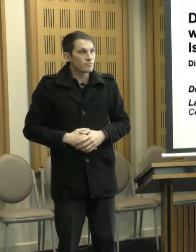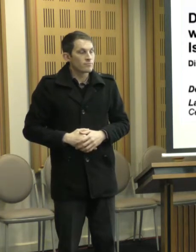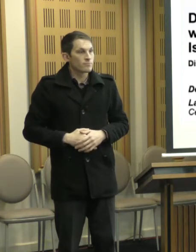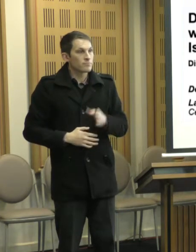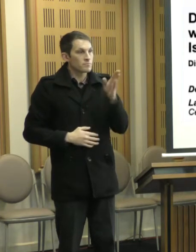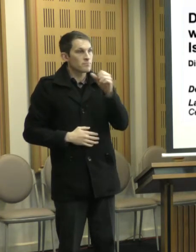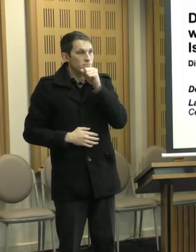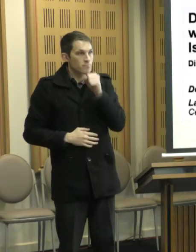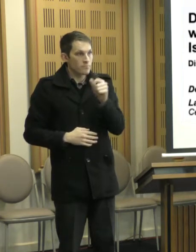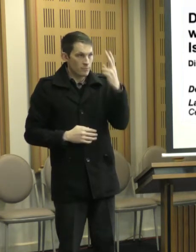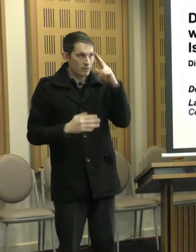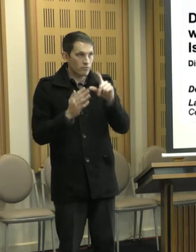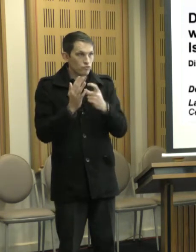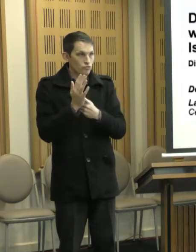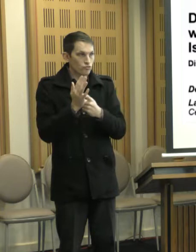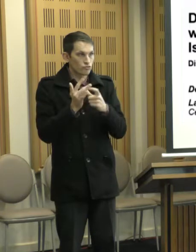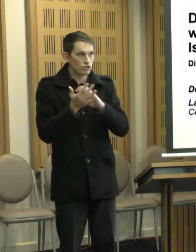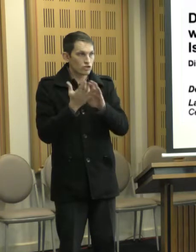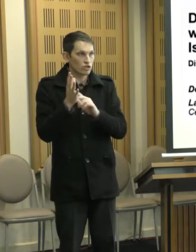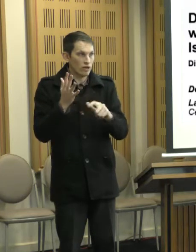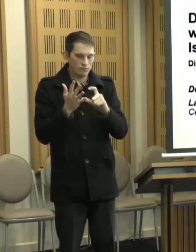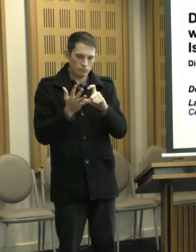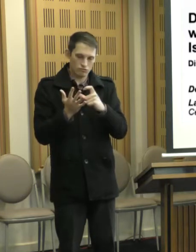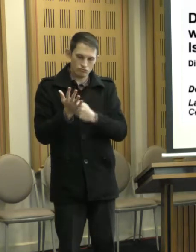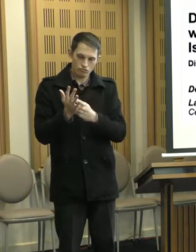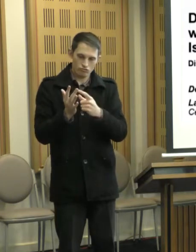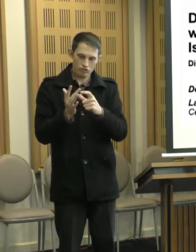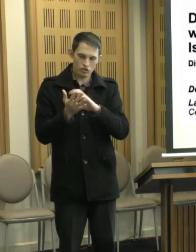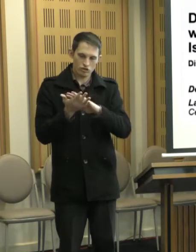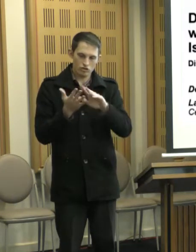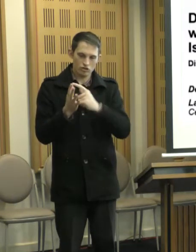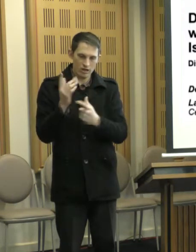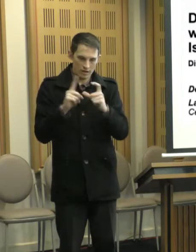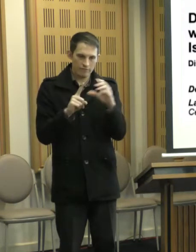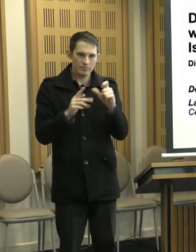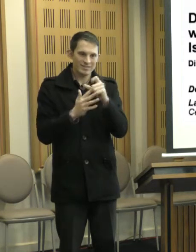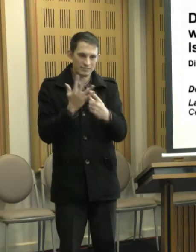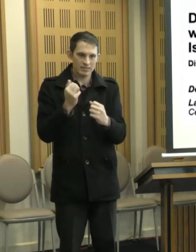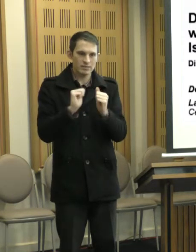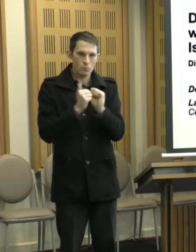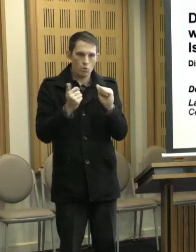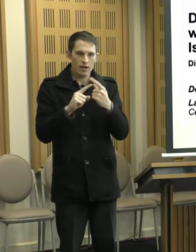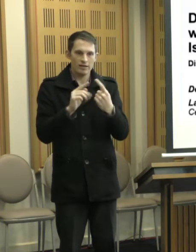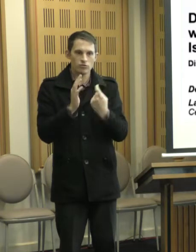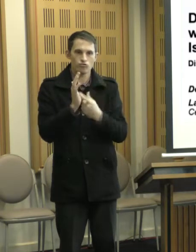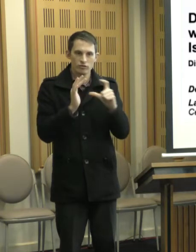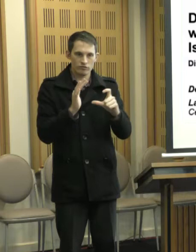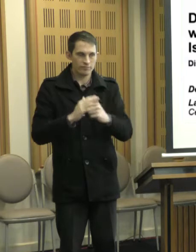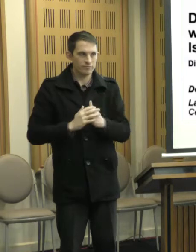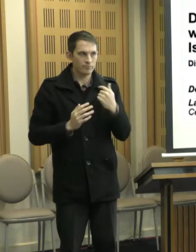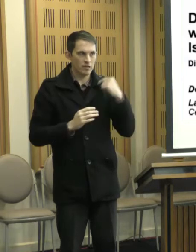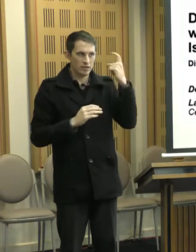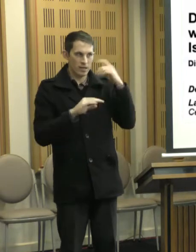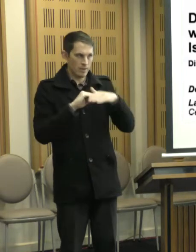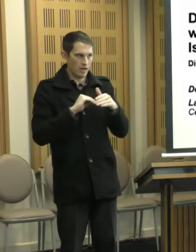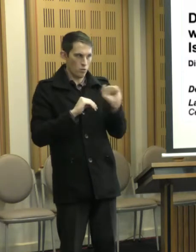Yeah, hi. I'm Richard Amon from Disability Sport and Recreation. I'm just interested in the, um, the longer term sustainability of this work. I mean, it's fantastic